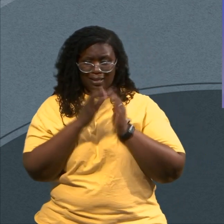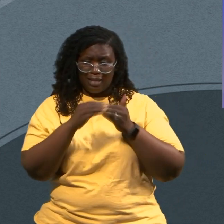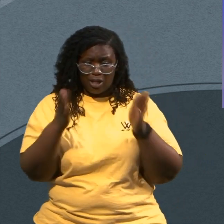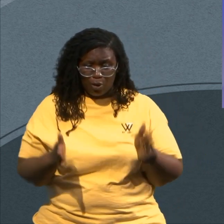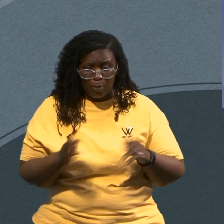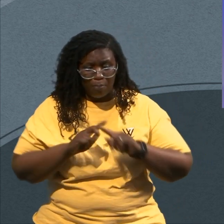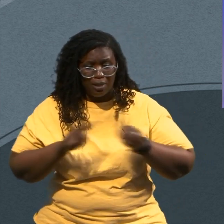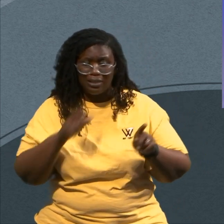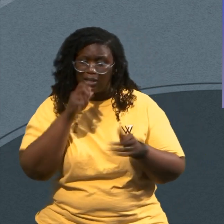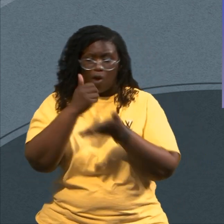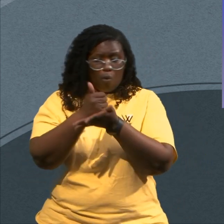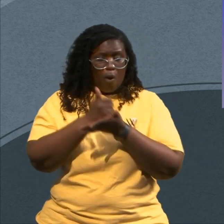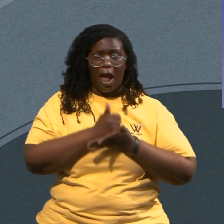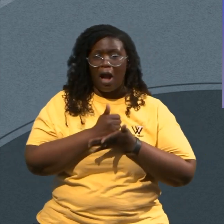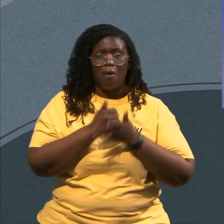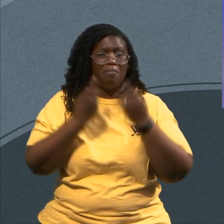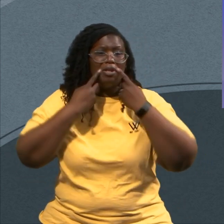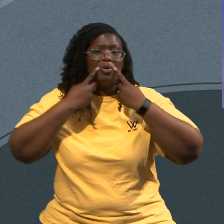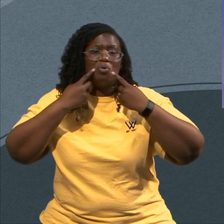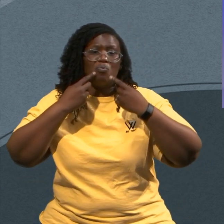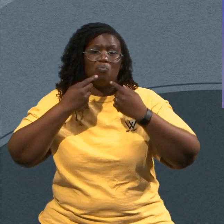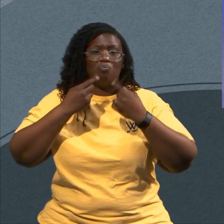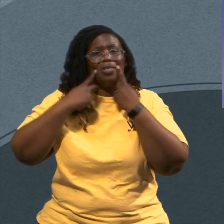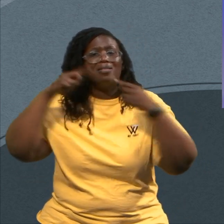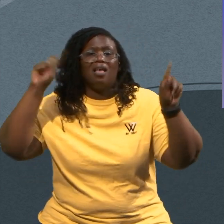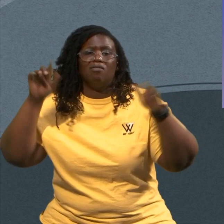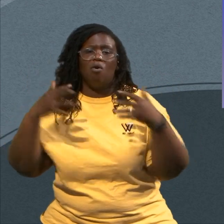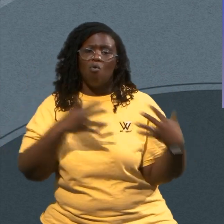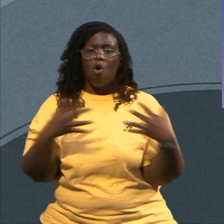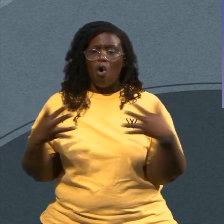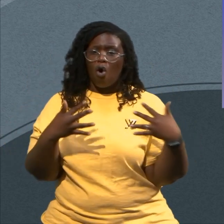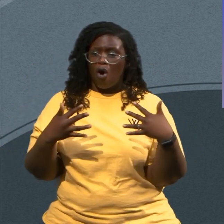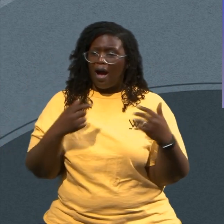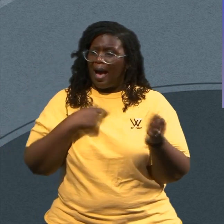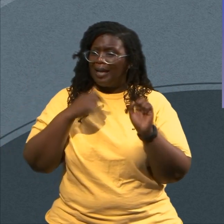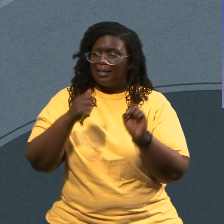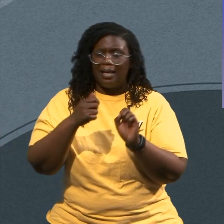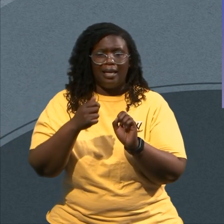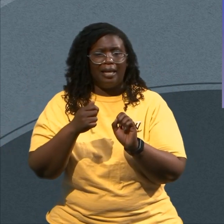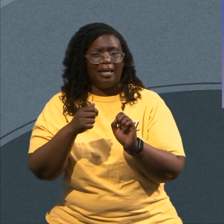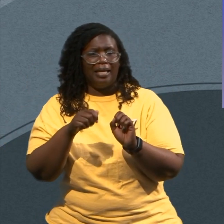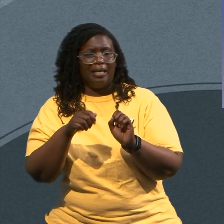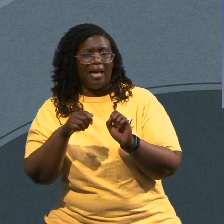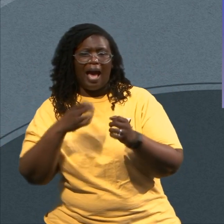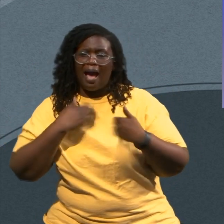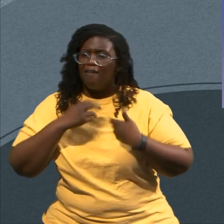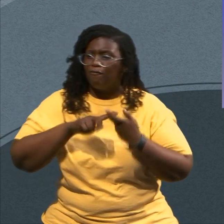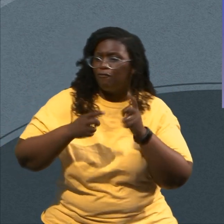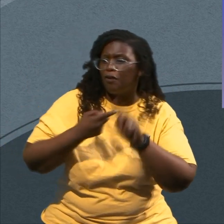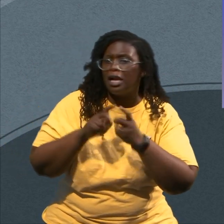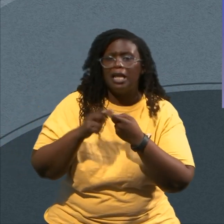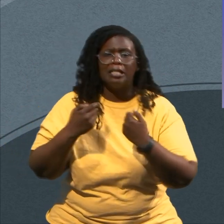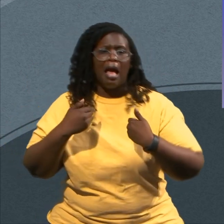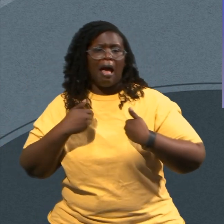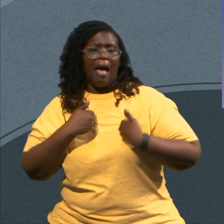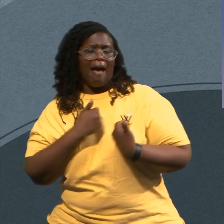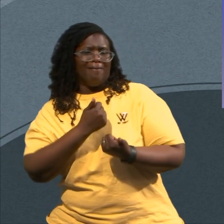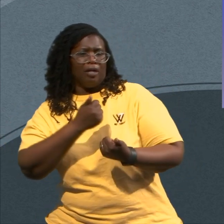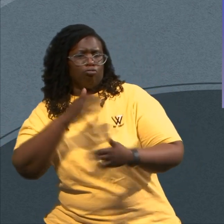How To Win Friends And Influence People Is Not Going Fix This My Military Genius Is Not Going Get Me Out Of